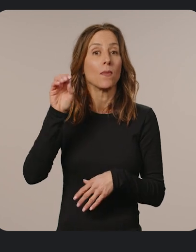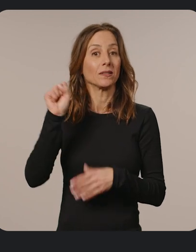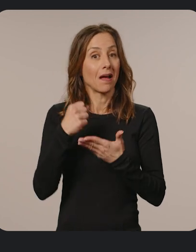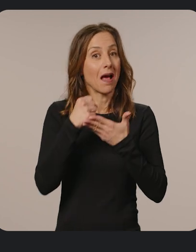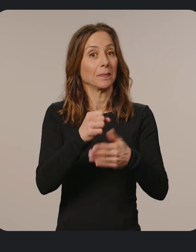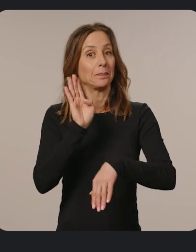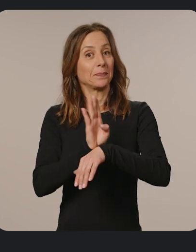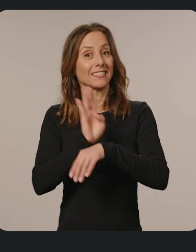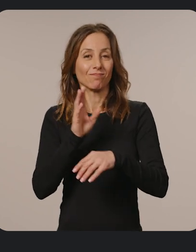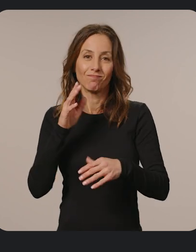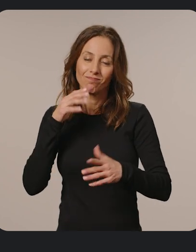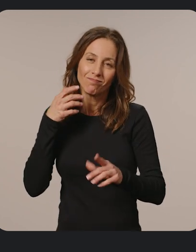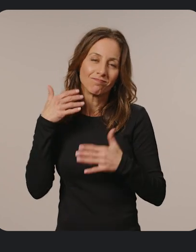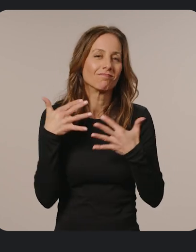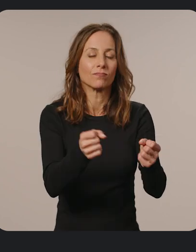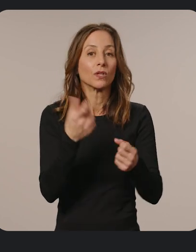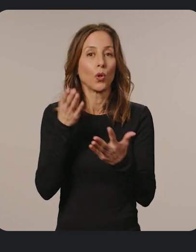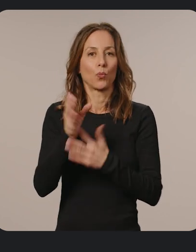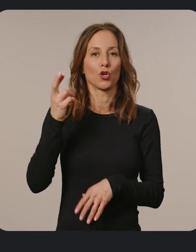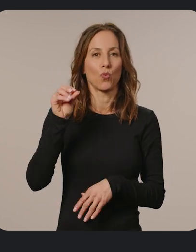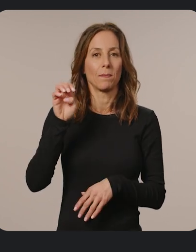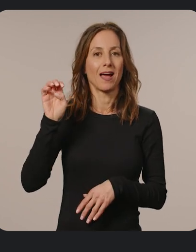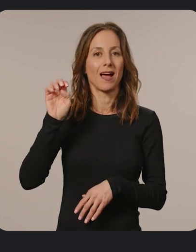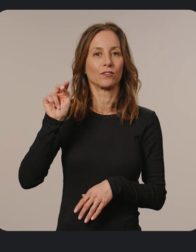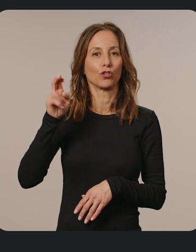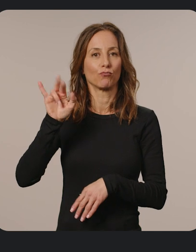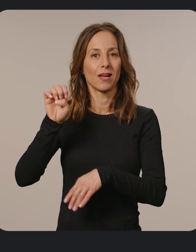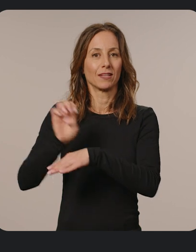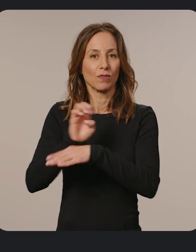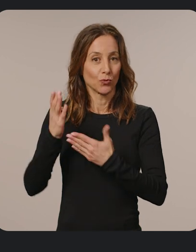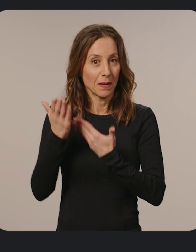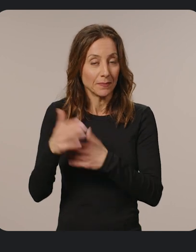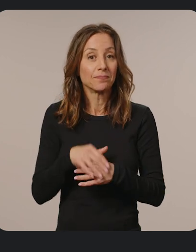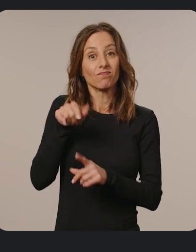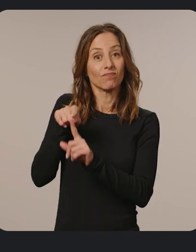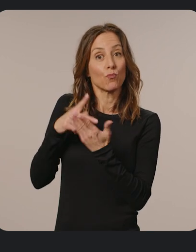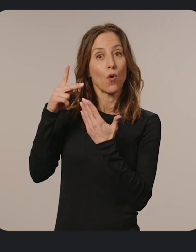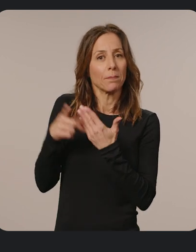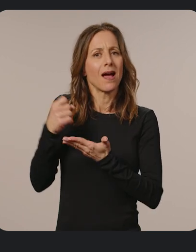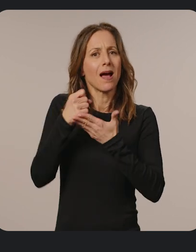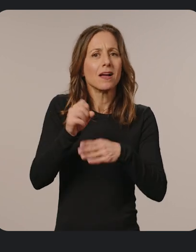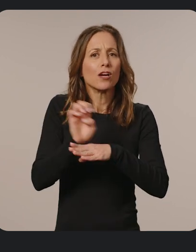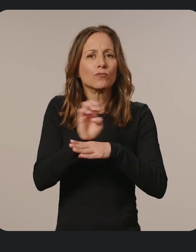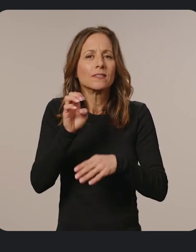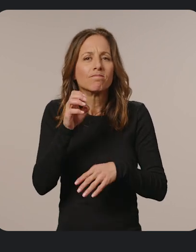businesses hit the ground running is through Chrome Enterprise Recommended. It's a program that helps